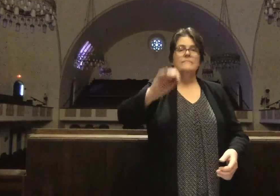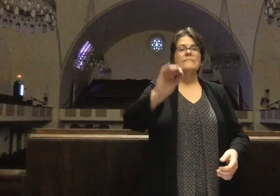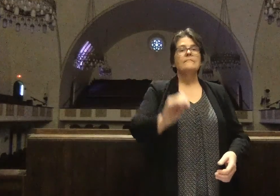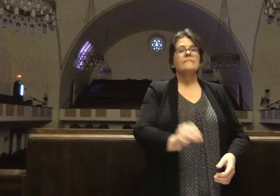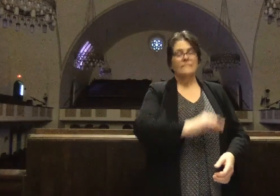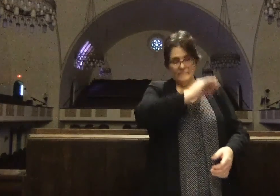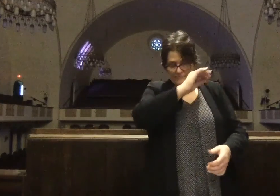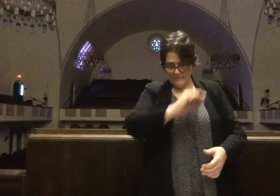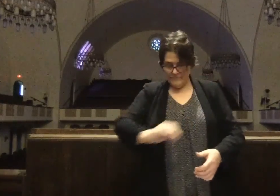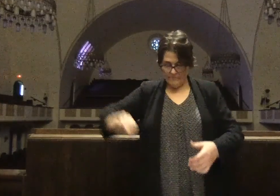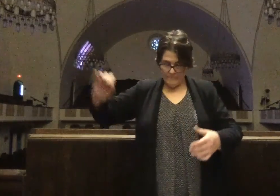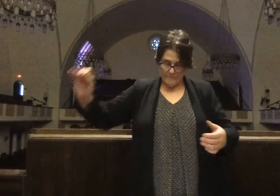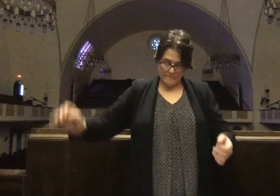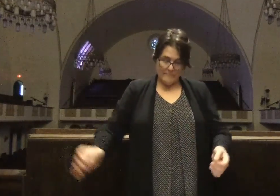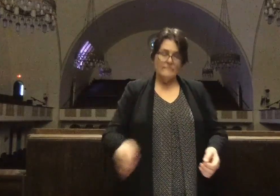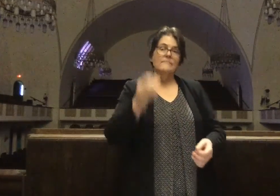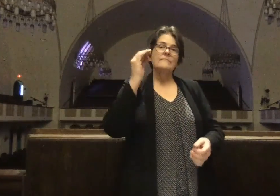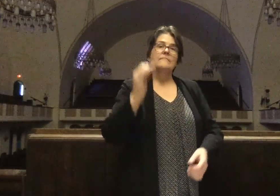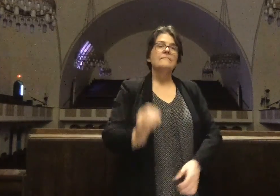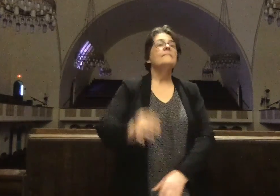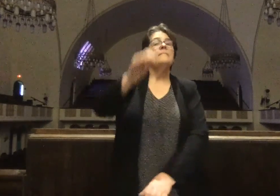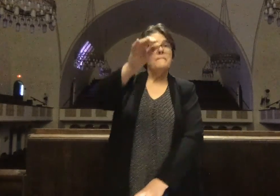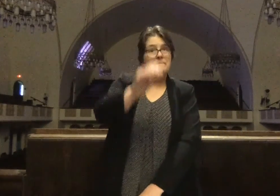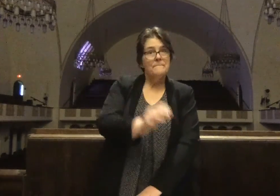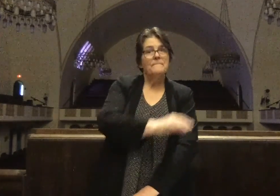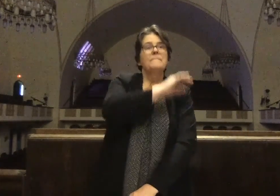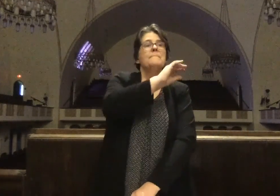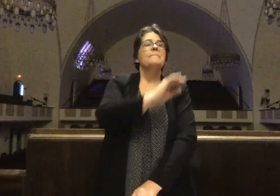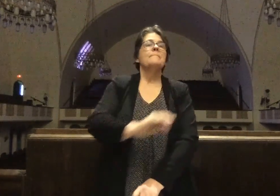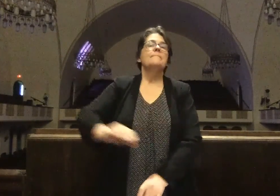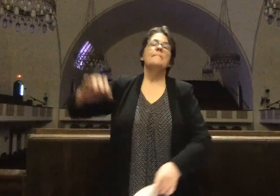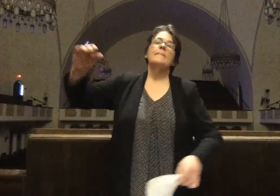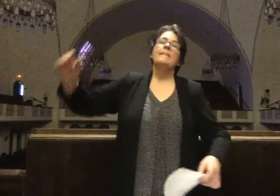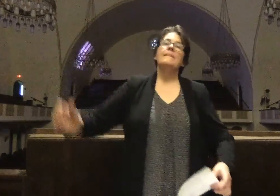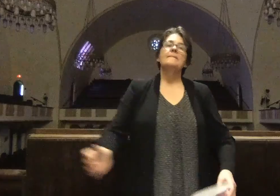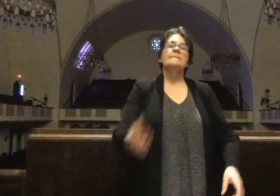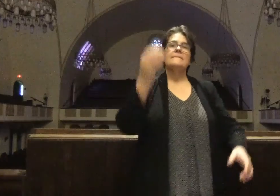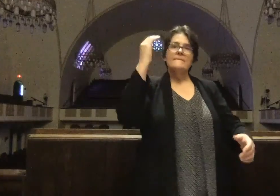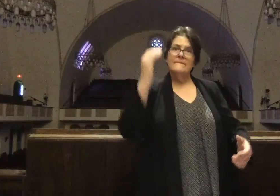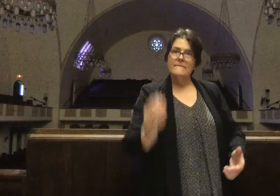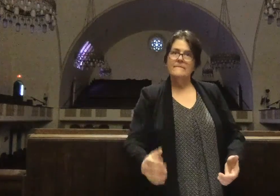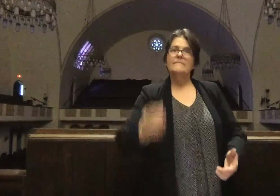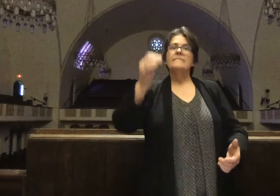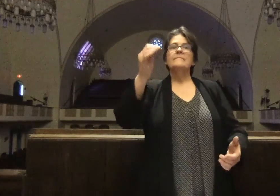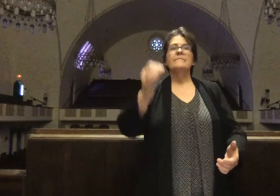others, the ones seen, they feel it too.